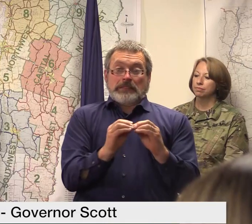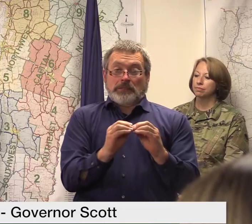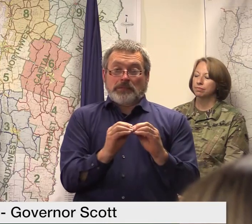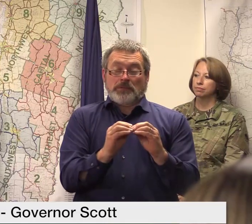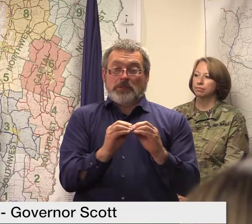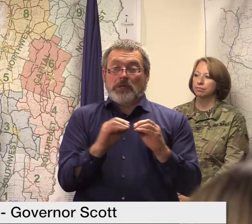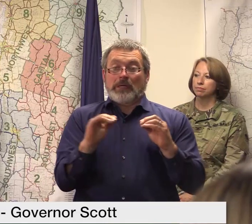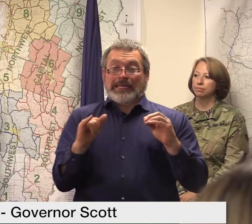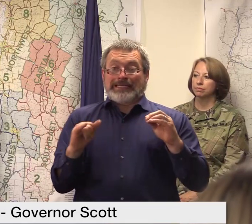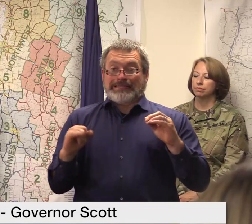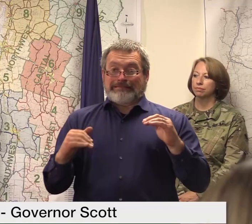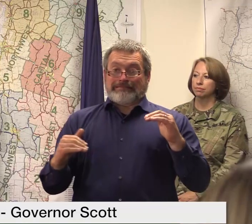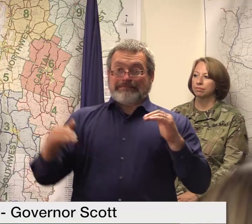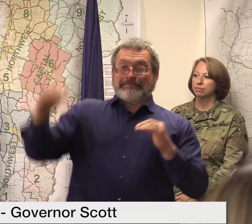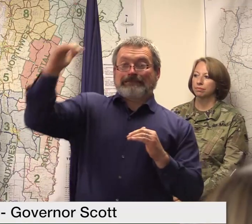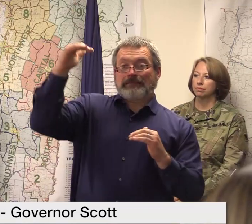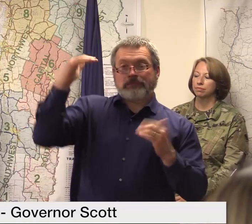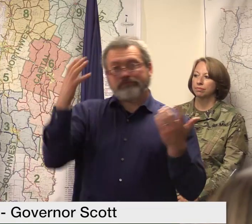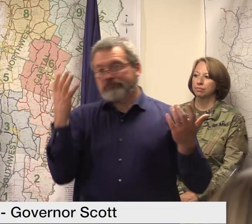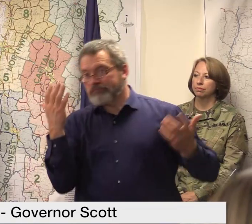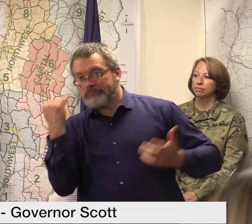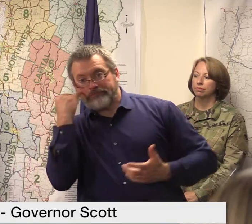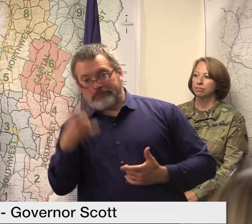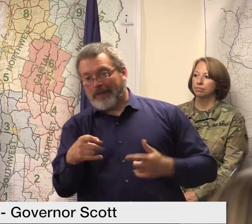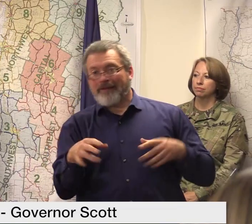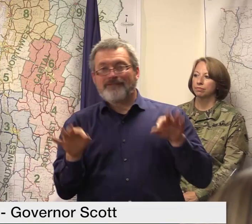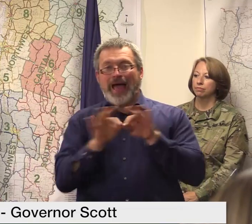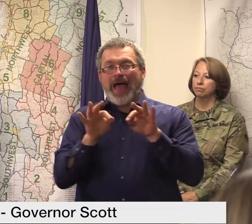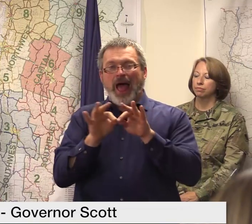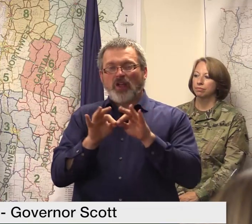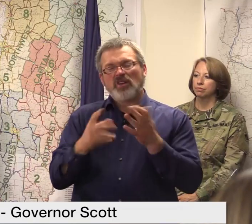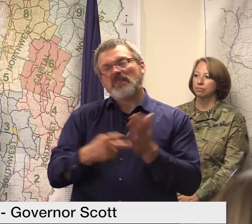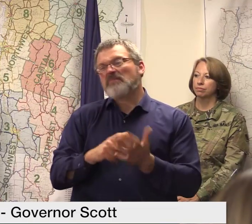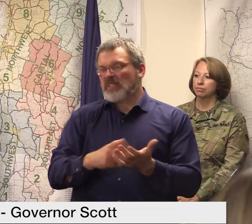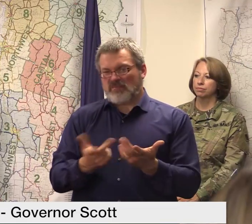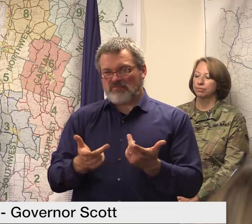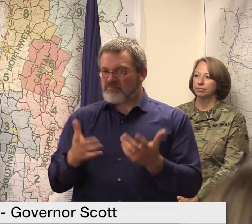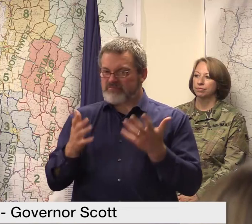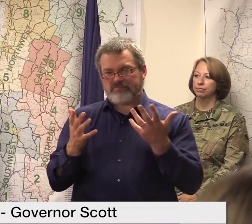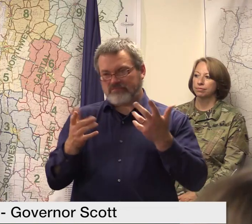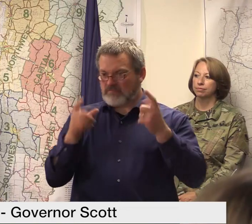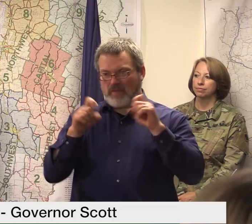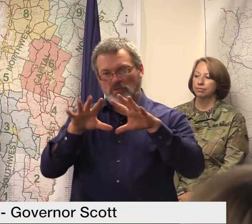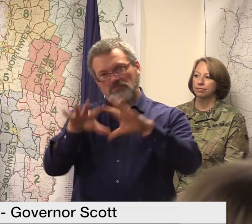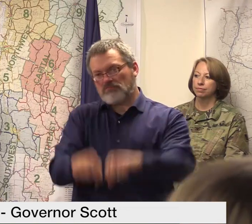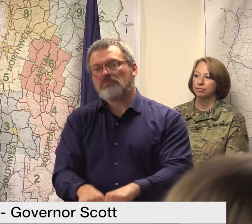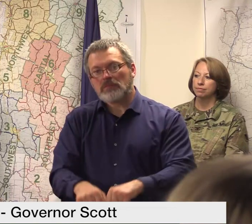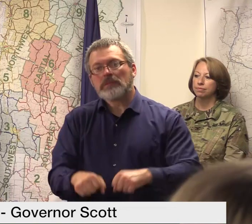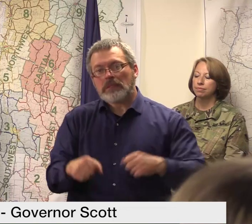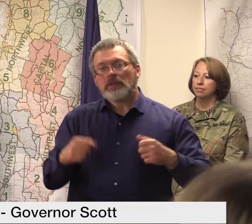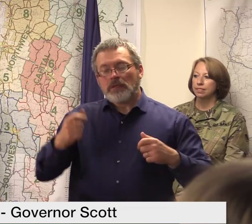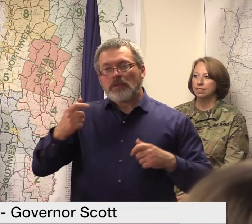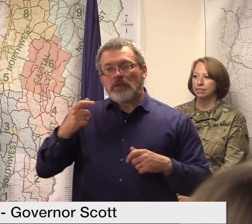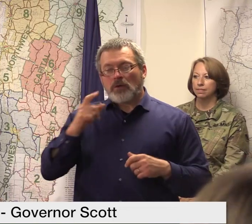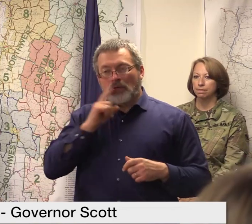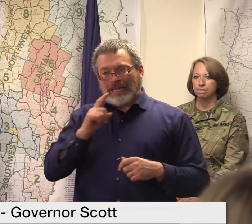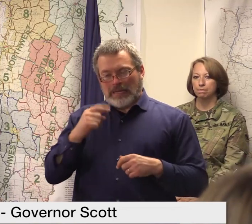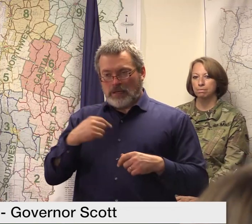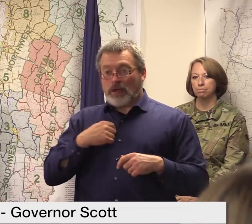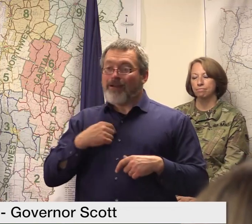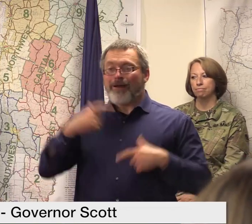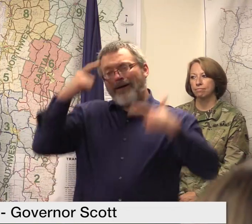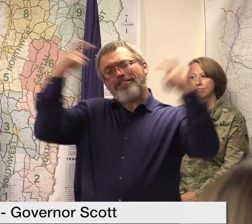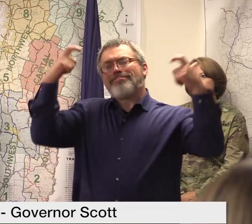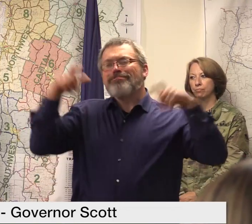than just taking it down then that's the decision that the community will make so it's really it's a community level